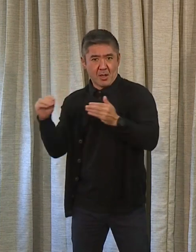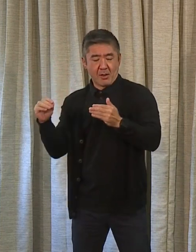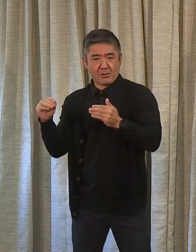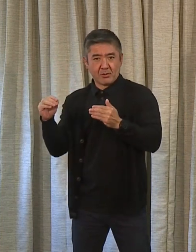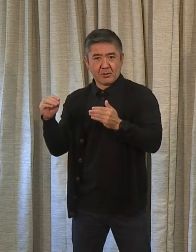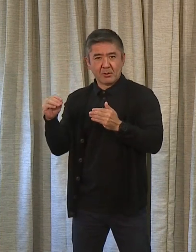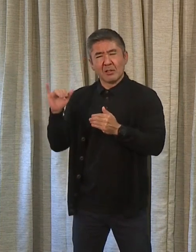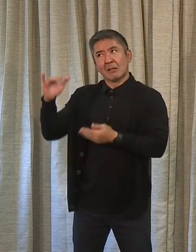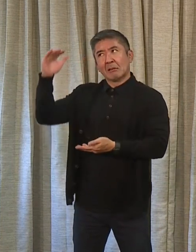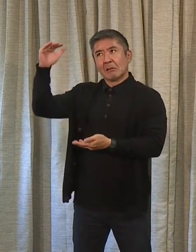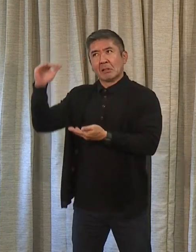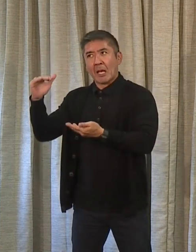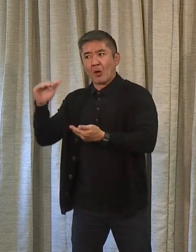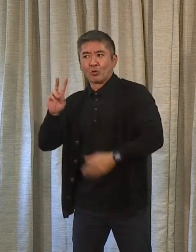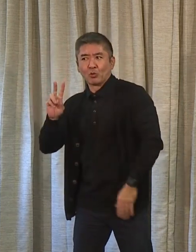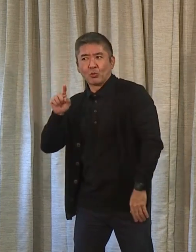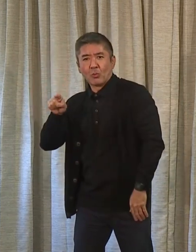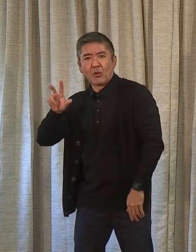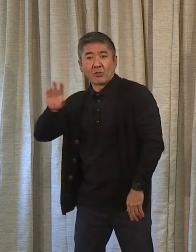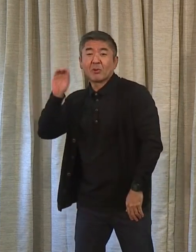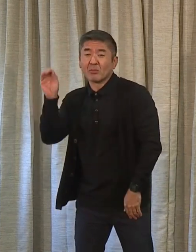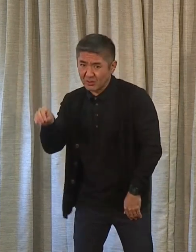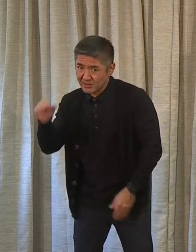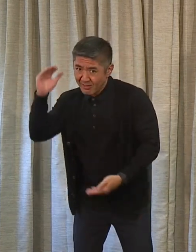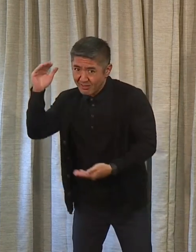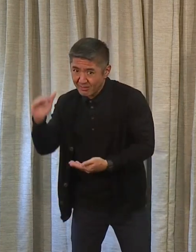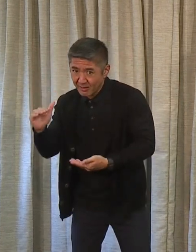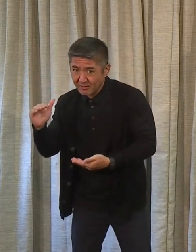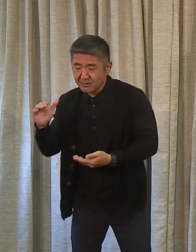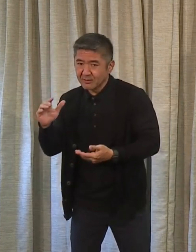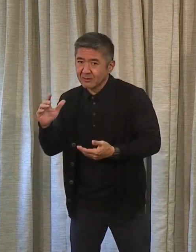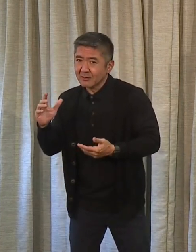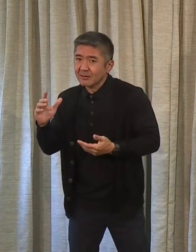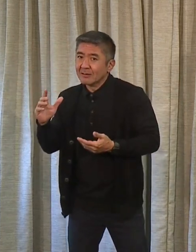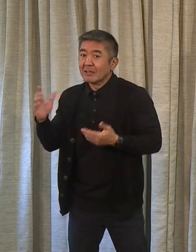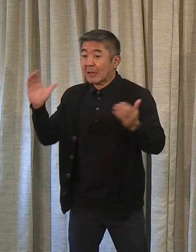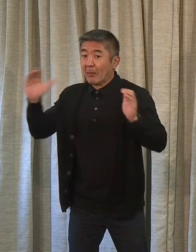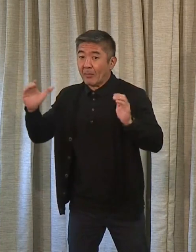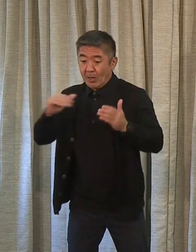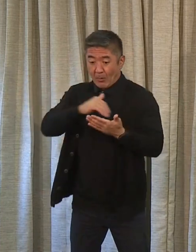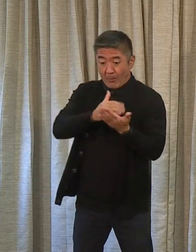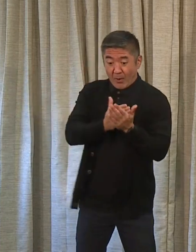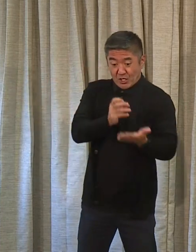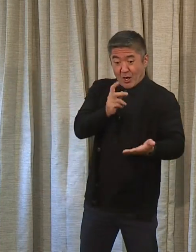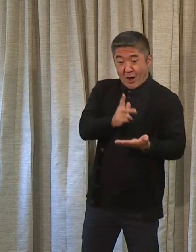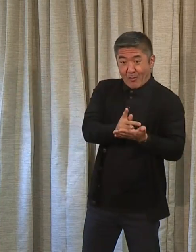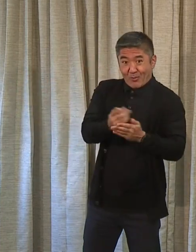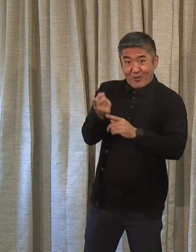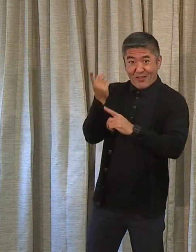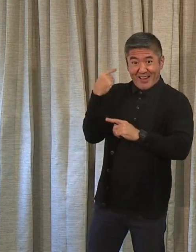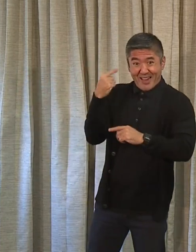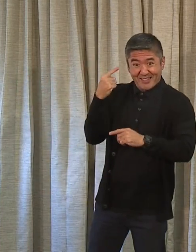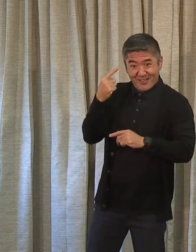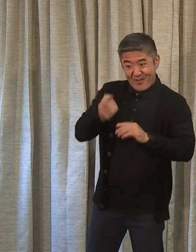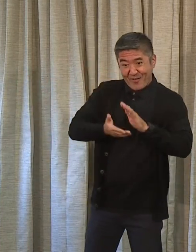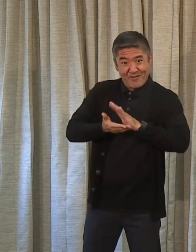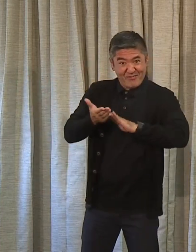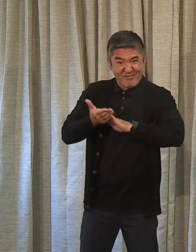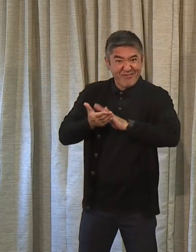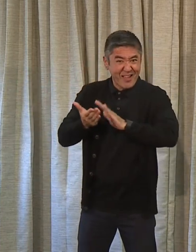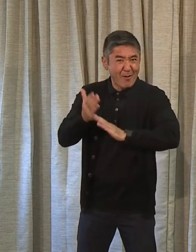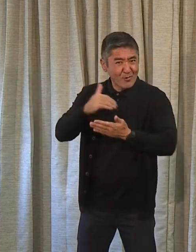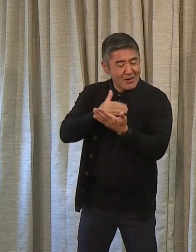down 2.3 percent from the budget that was approved last year at this time, the fiscal year operating 21